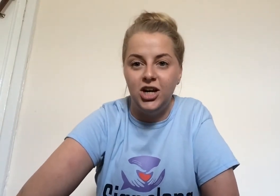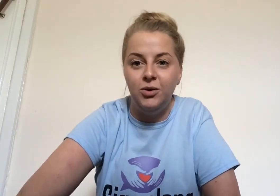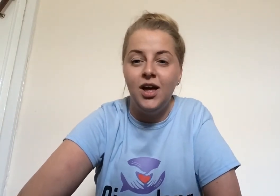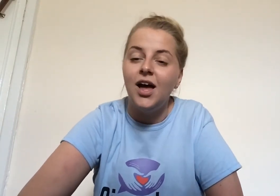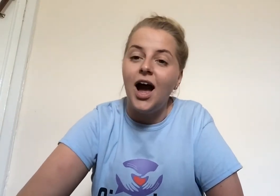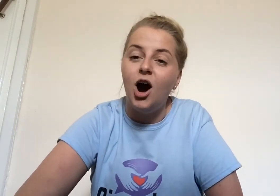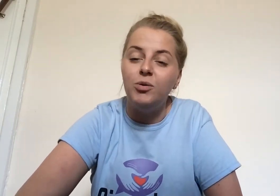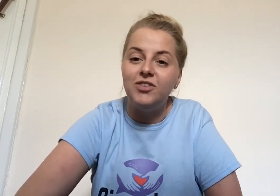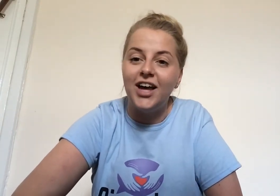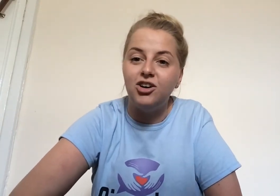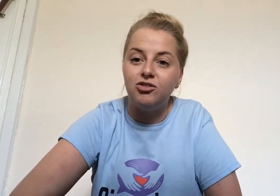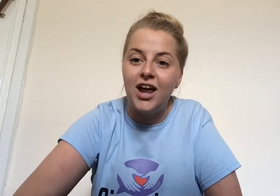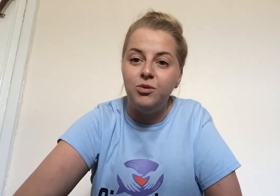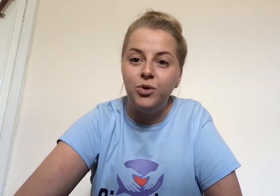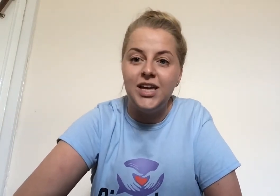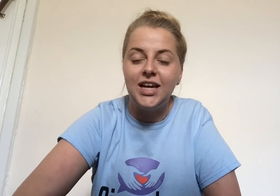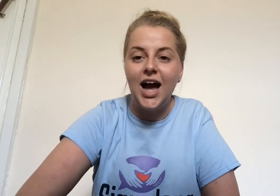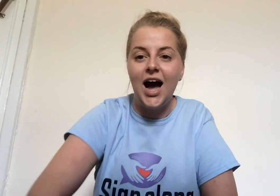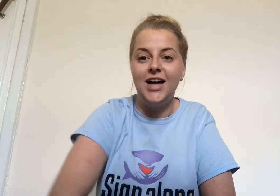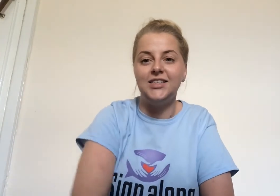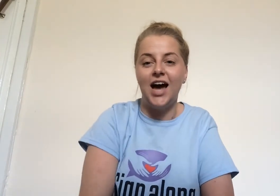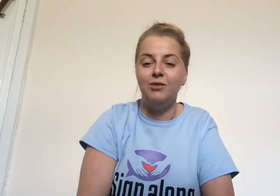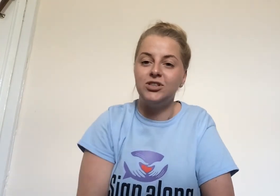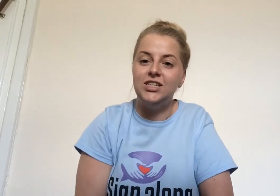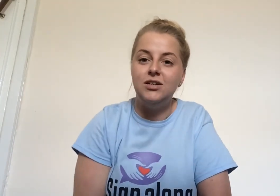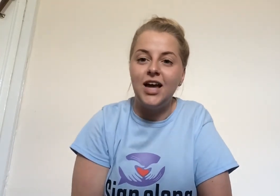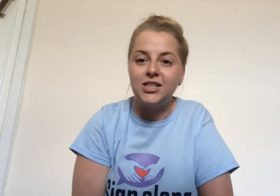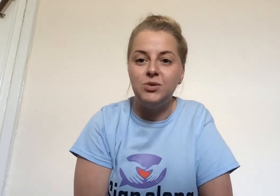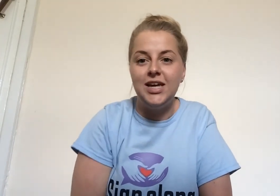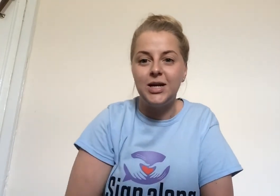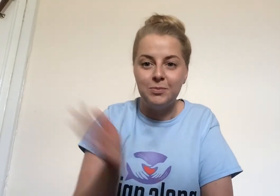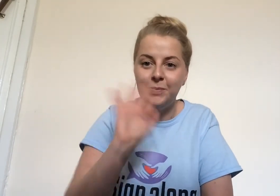I hope you've had a great week And I will see you next week Bye